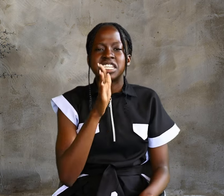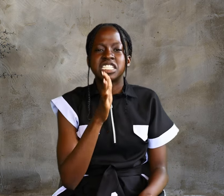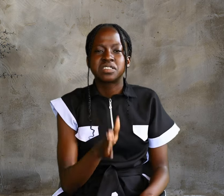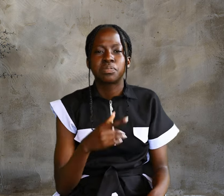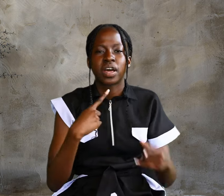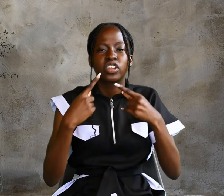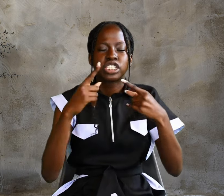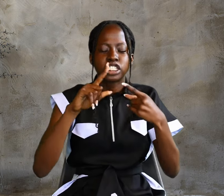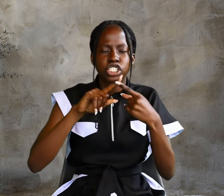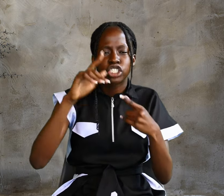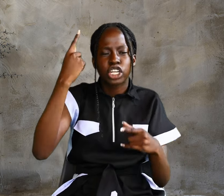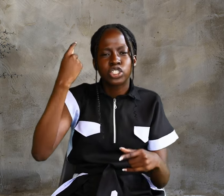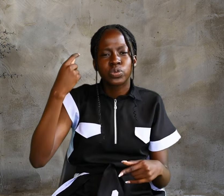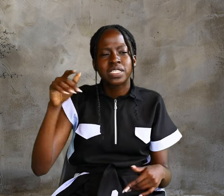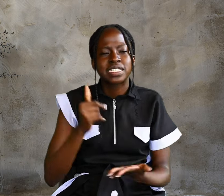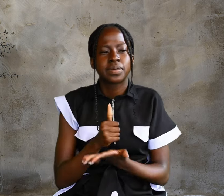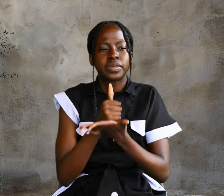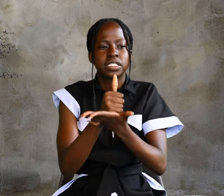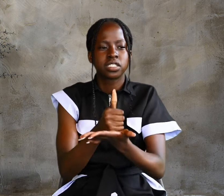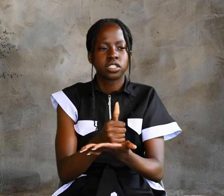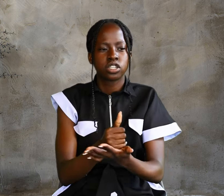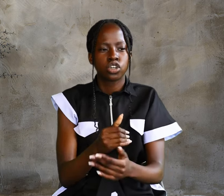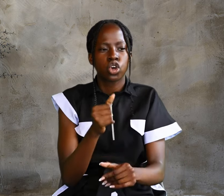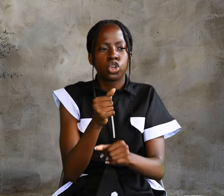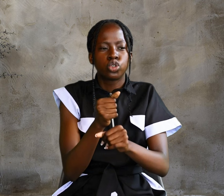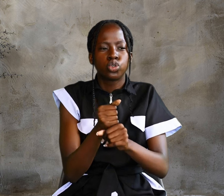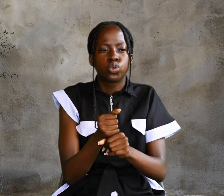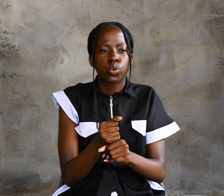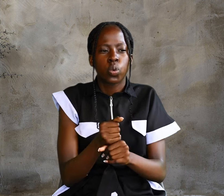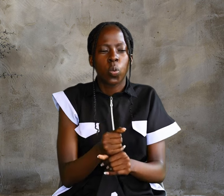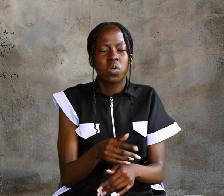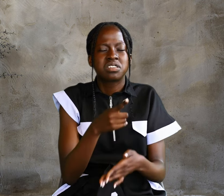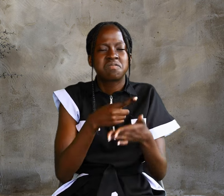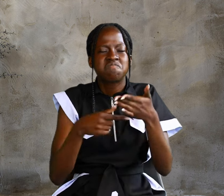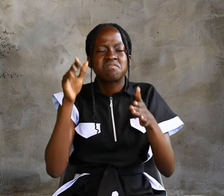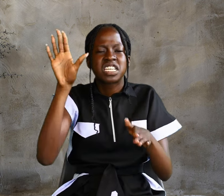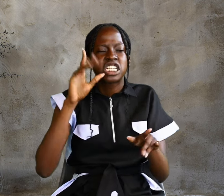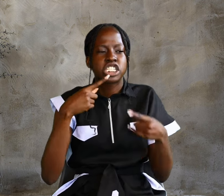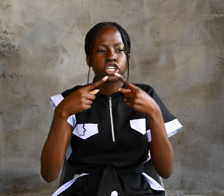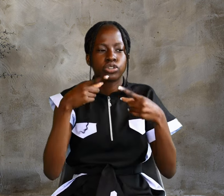His mother said to the servants, Do whatever he tells you.